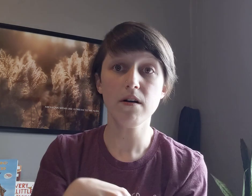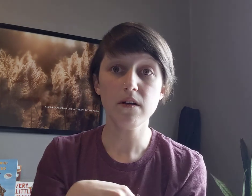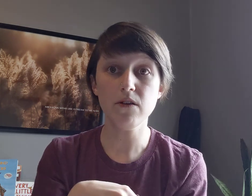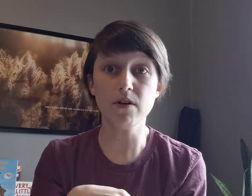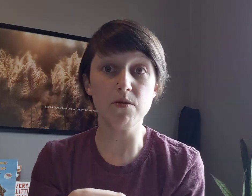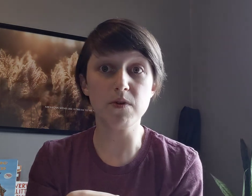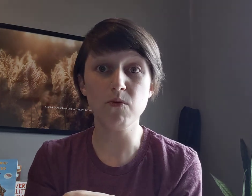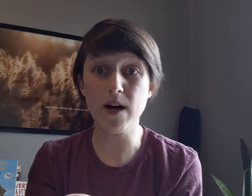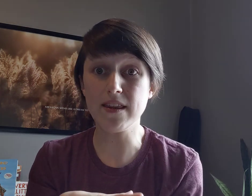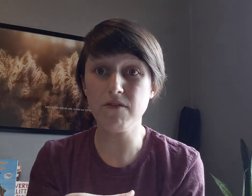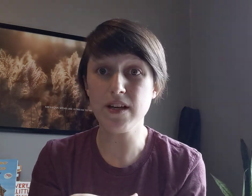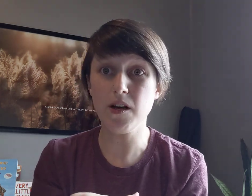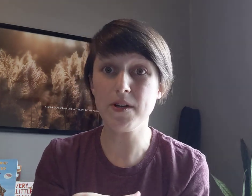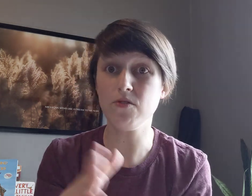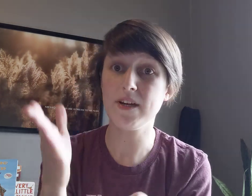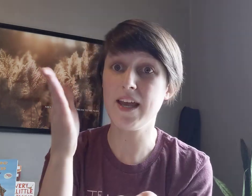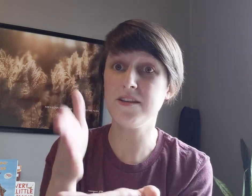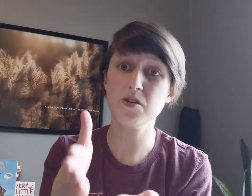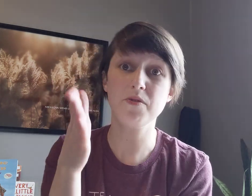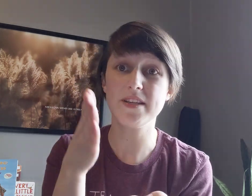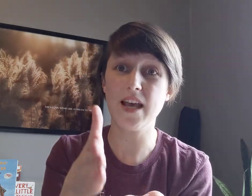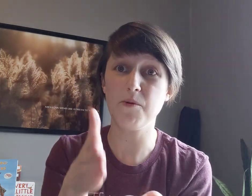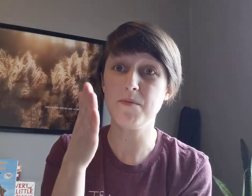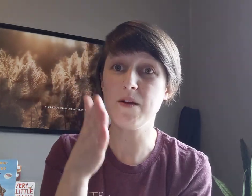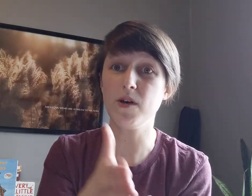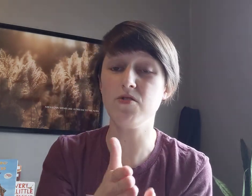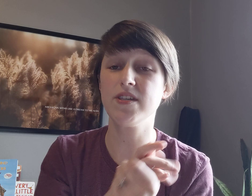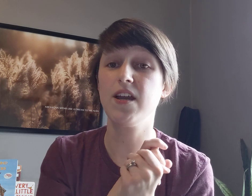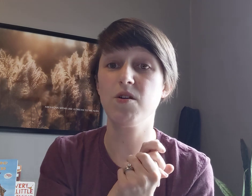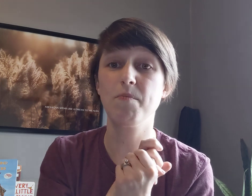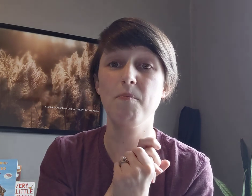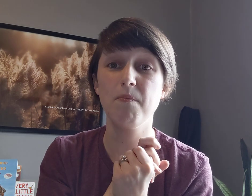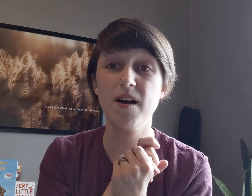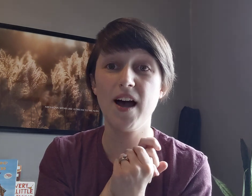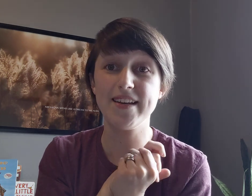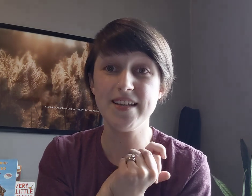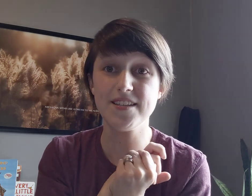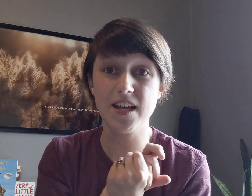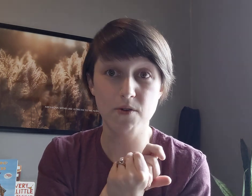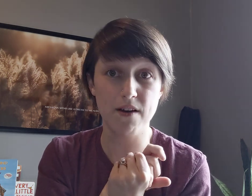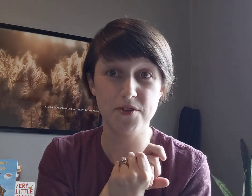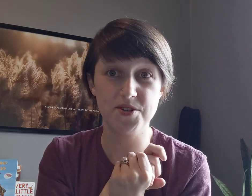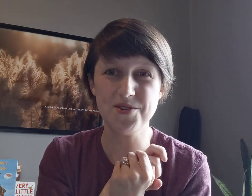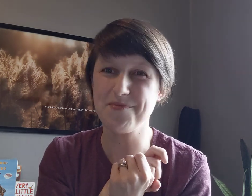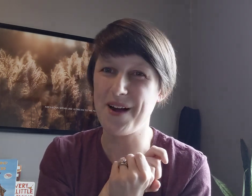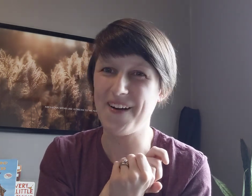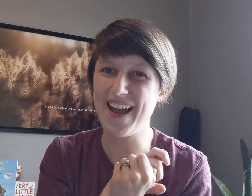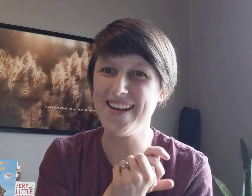you can rewind the video and do it again so you can say it with me while you say your ideas that you have for soup. All right.